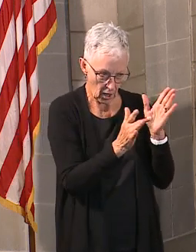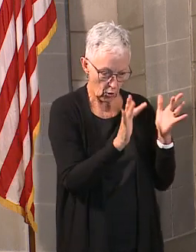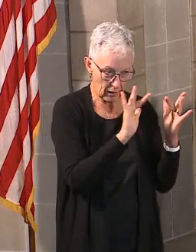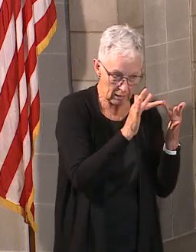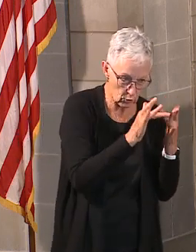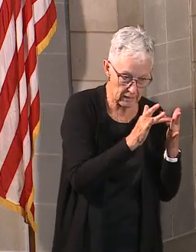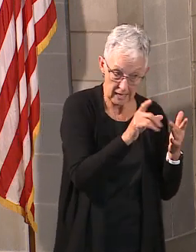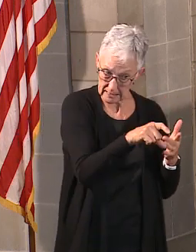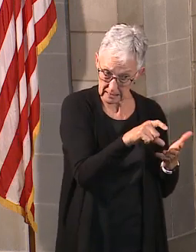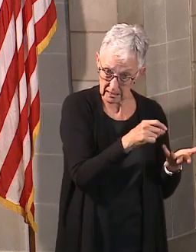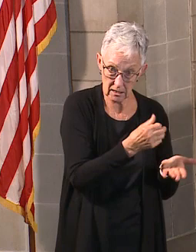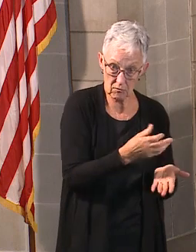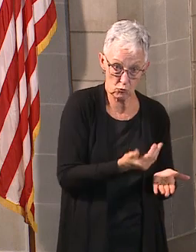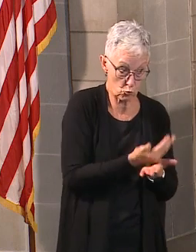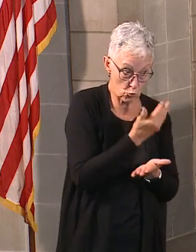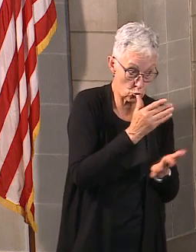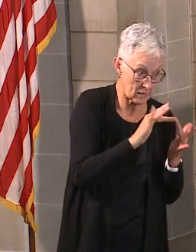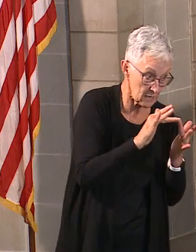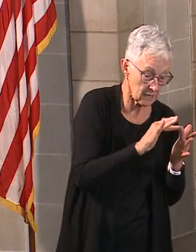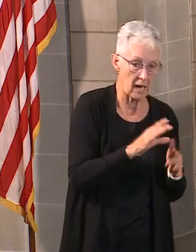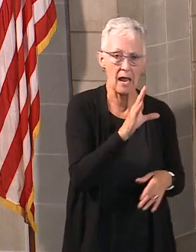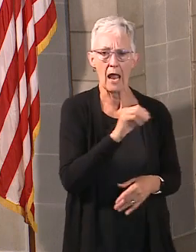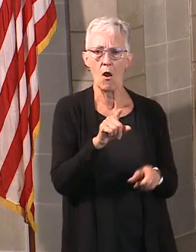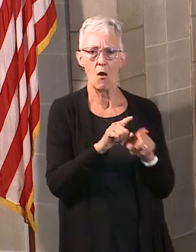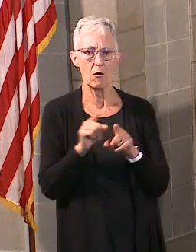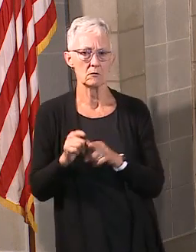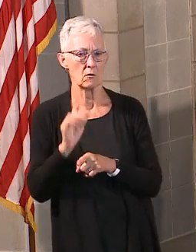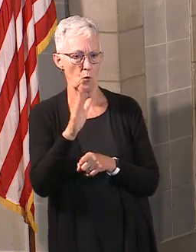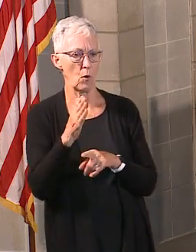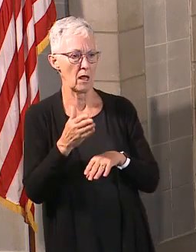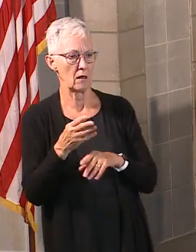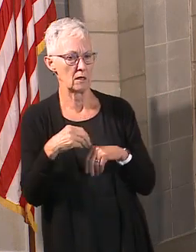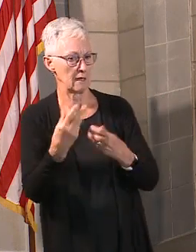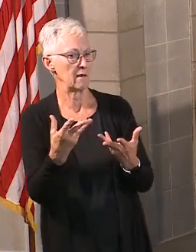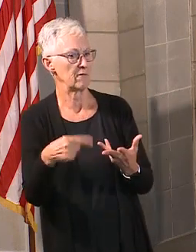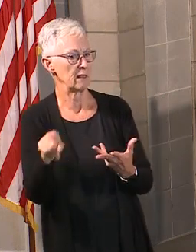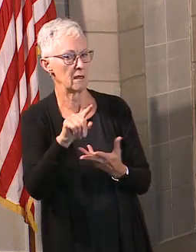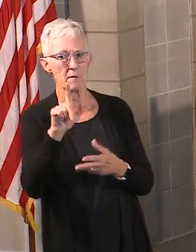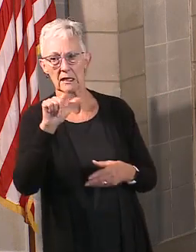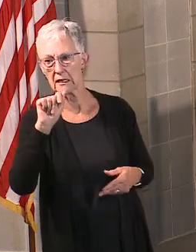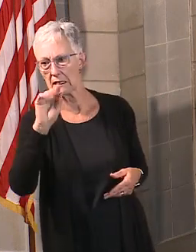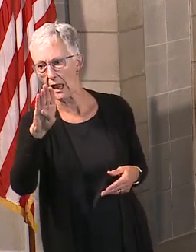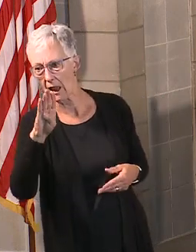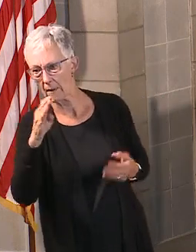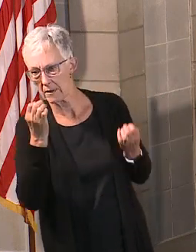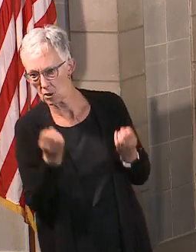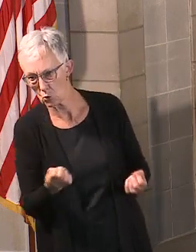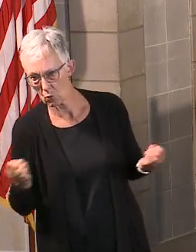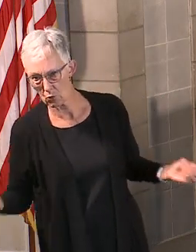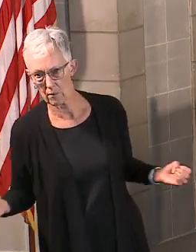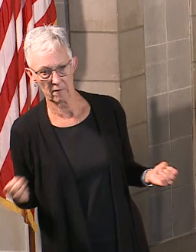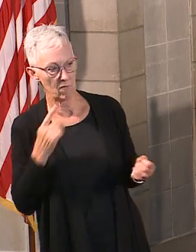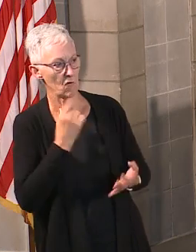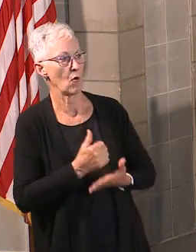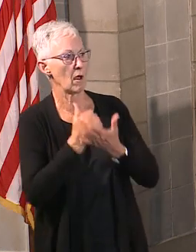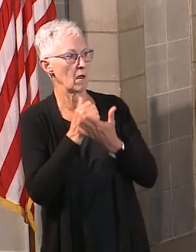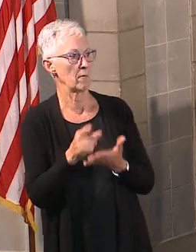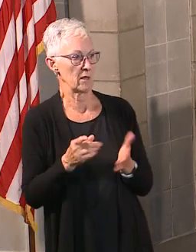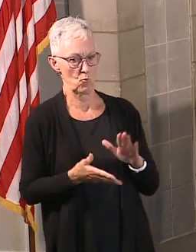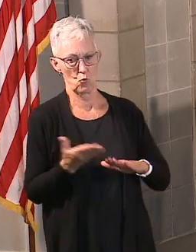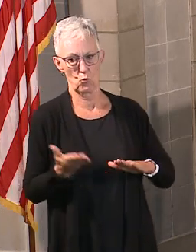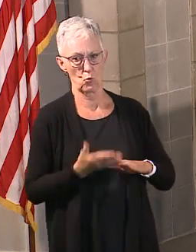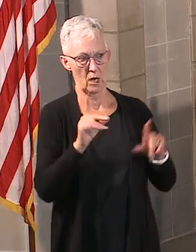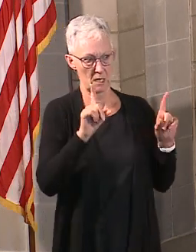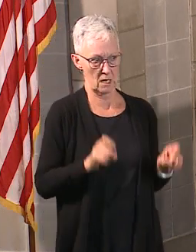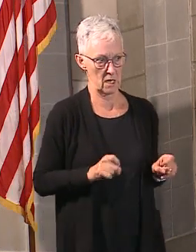And they're going to also be expanding their lab capacity. Again, Department of Health and Human Services, along with the governor,